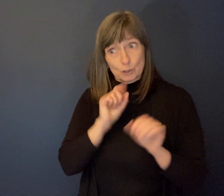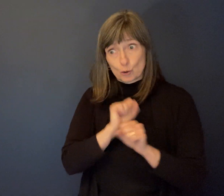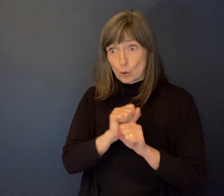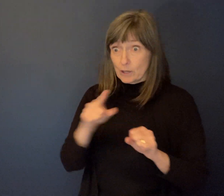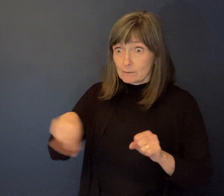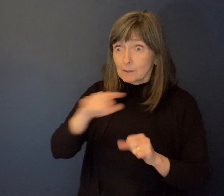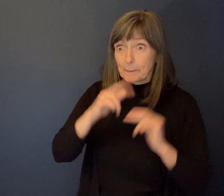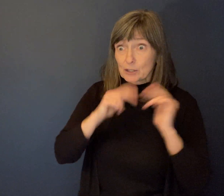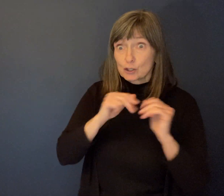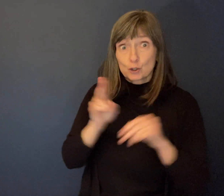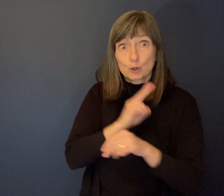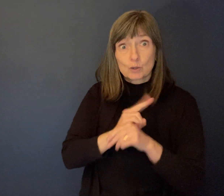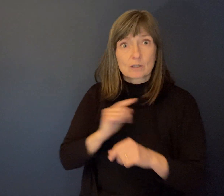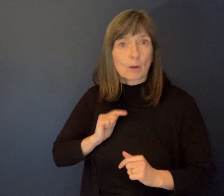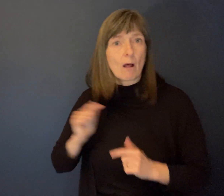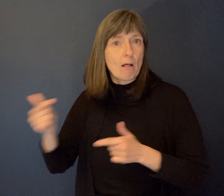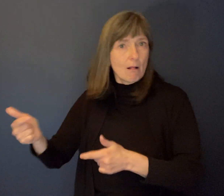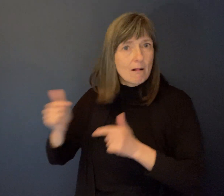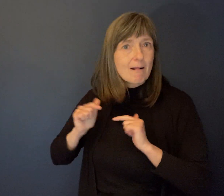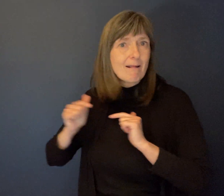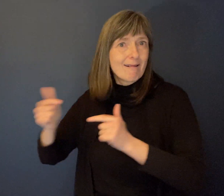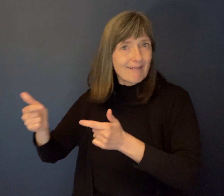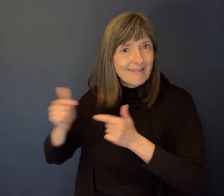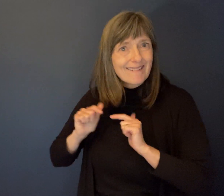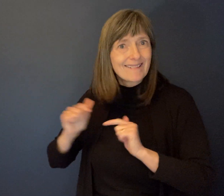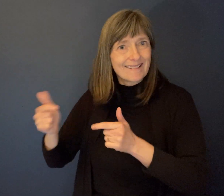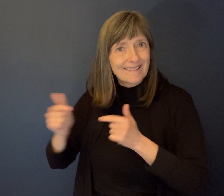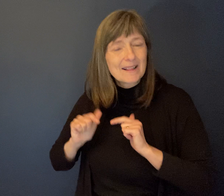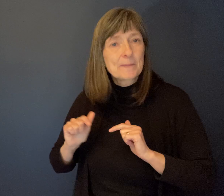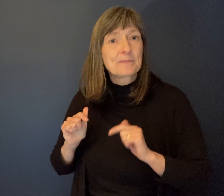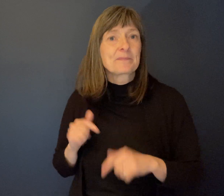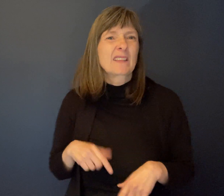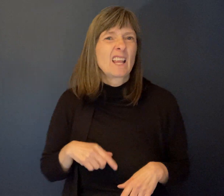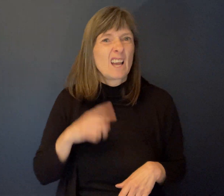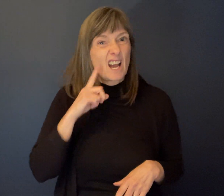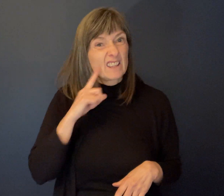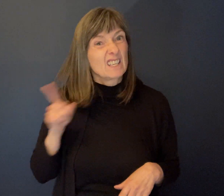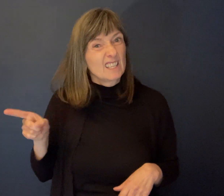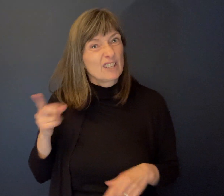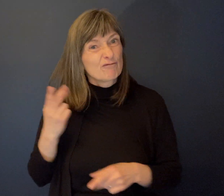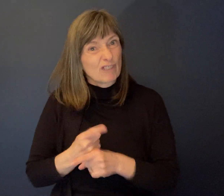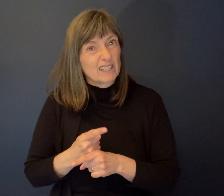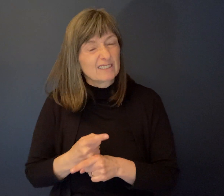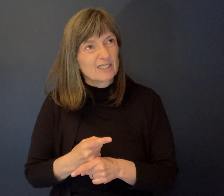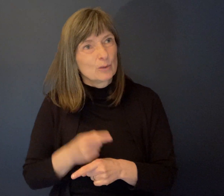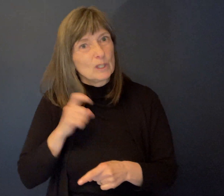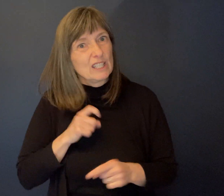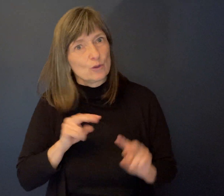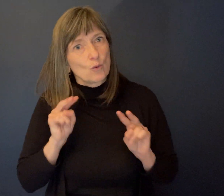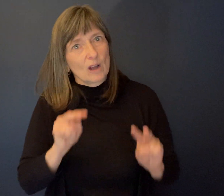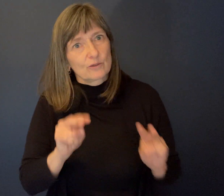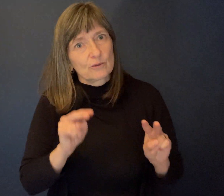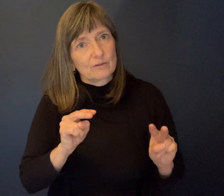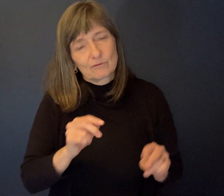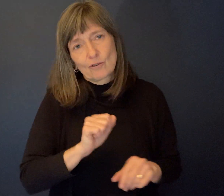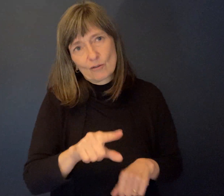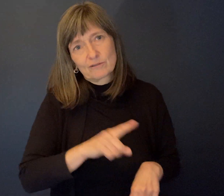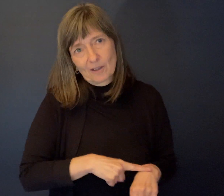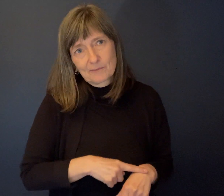So we go back and forth on the back and forth. I think in the long run, Eric was probably right. We just need to be on top of this thing all the time. That's what I would,